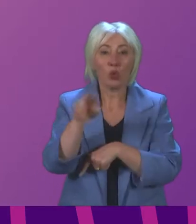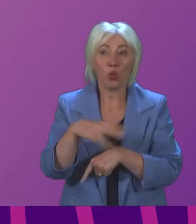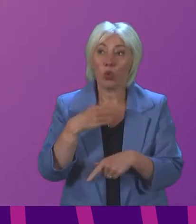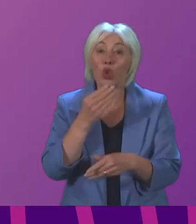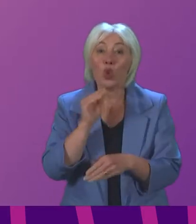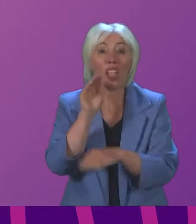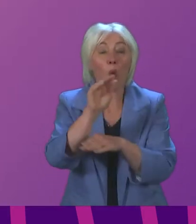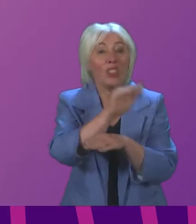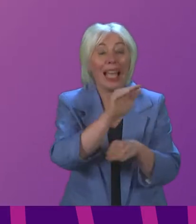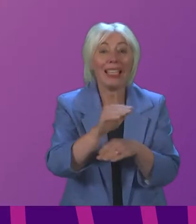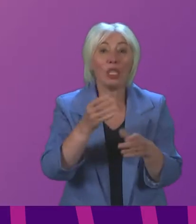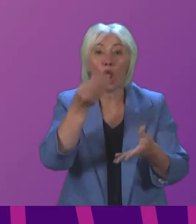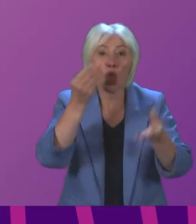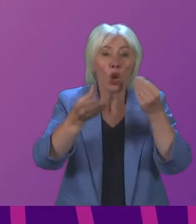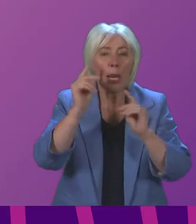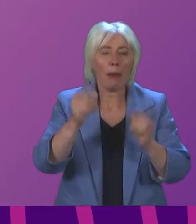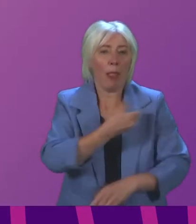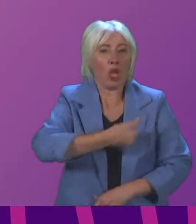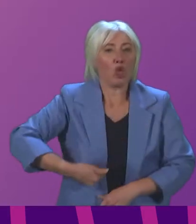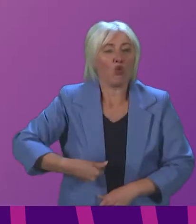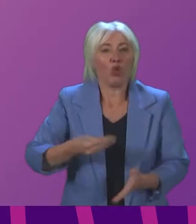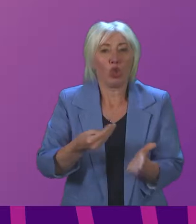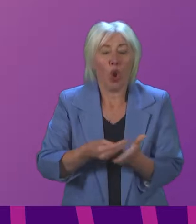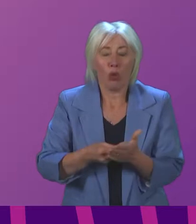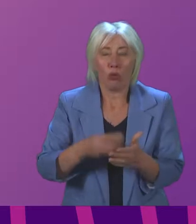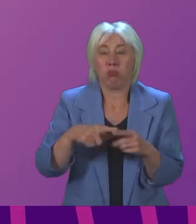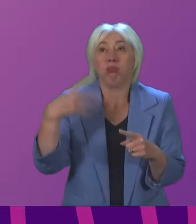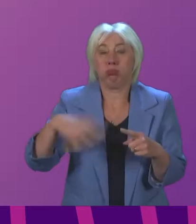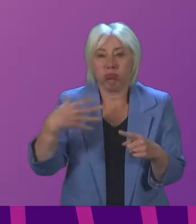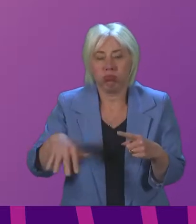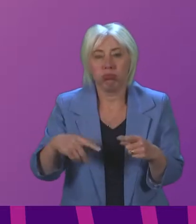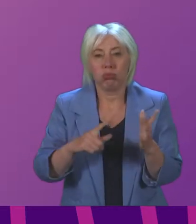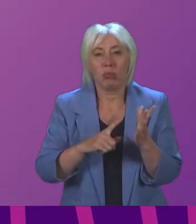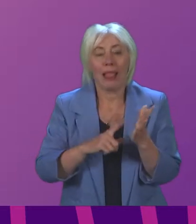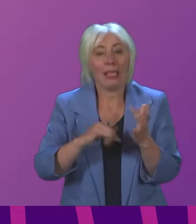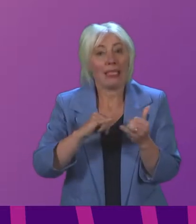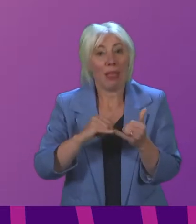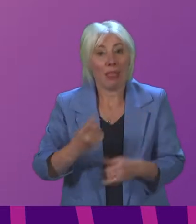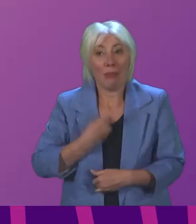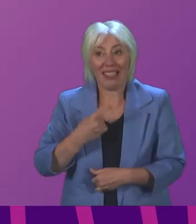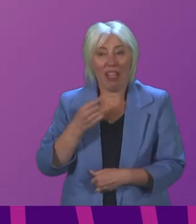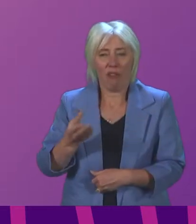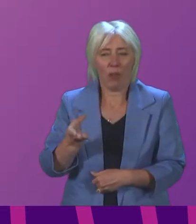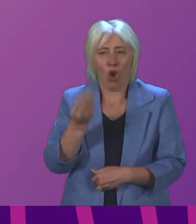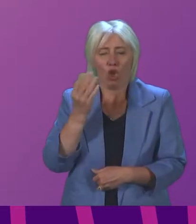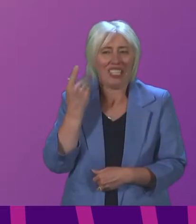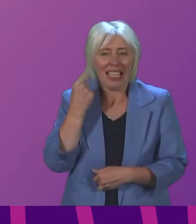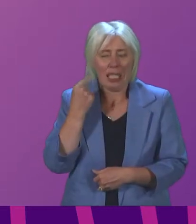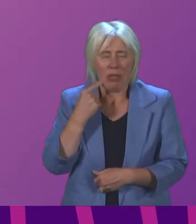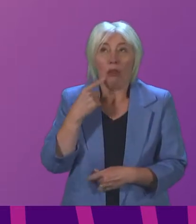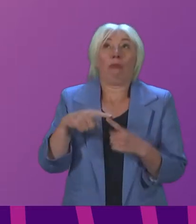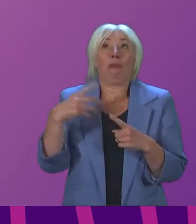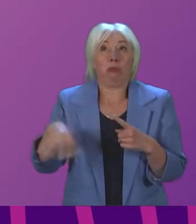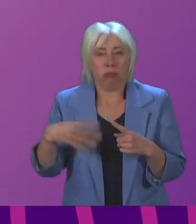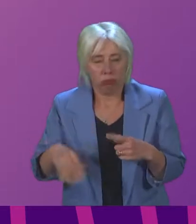outdoor learning but insurance costs are now prohibitive as Liz Smith and I heard just yesterday John